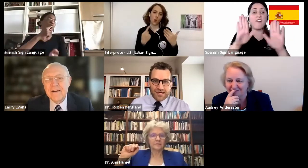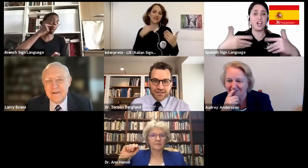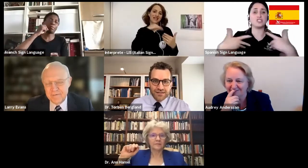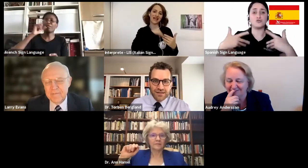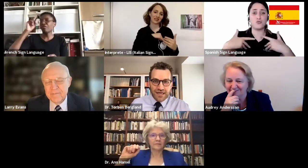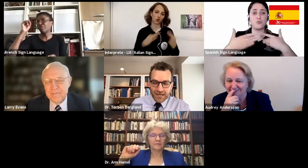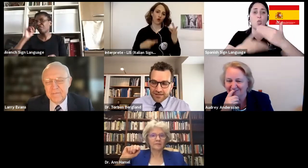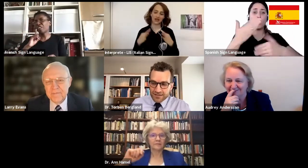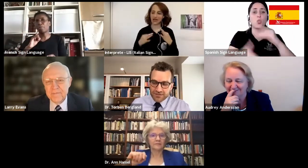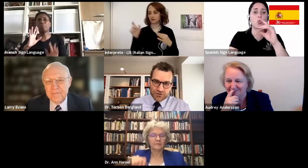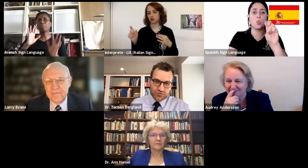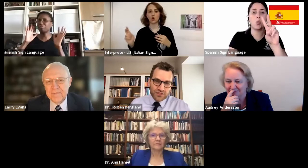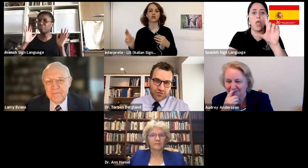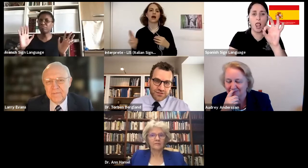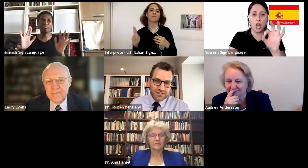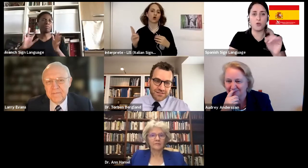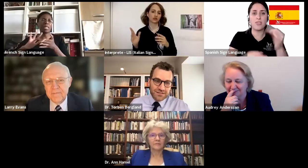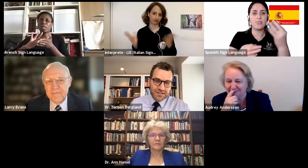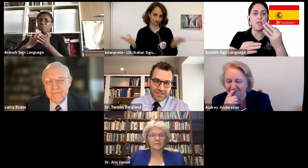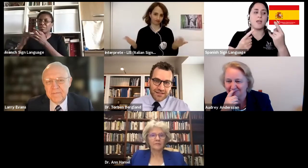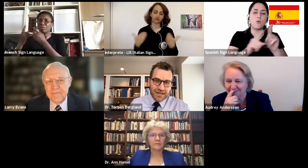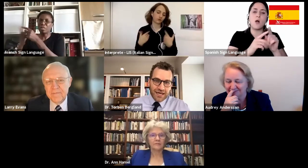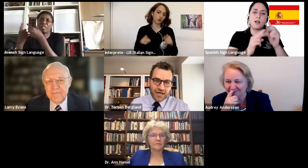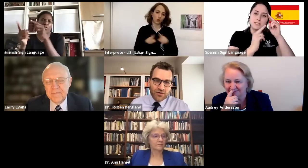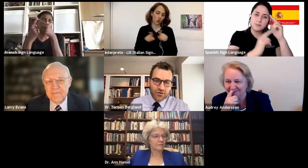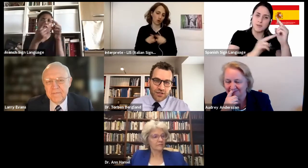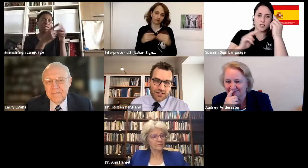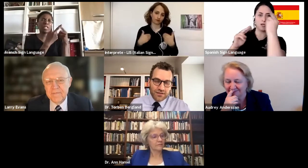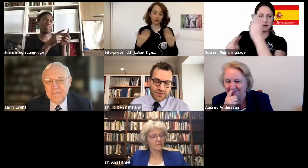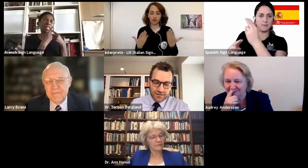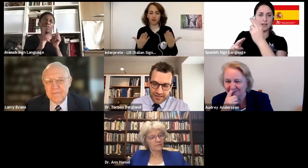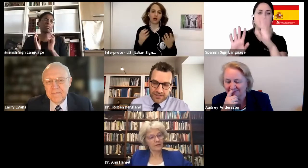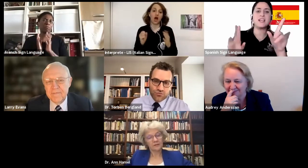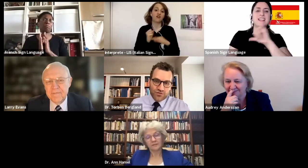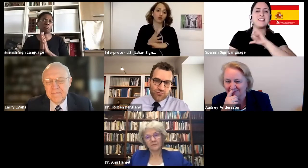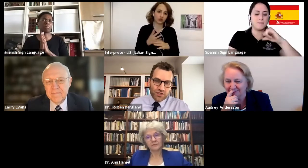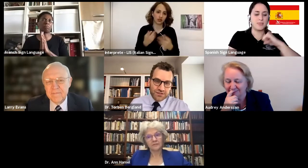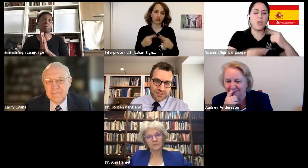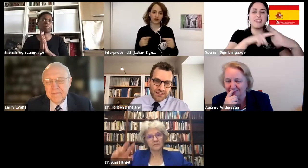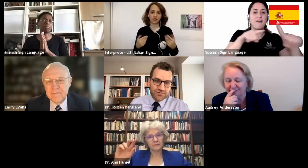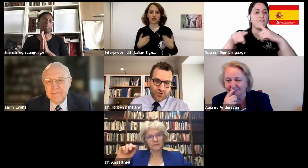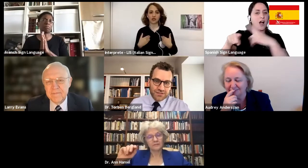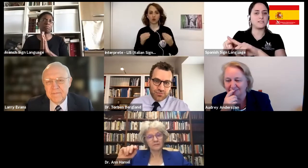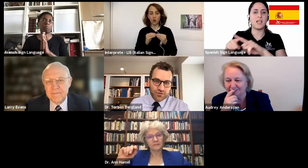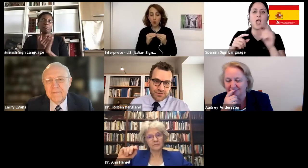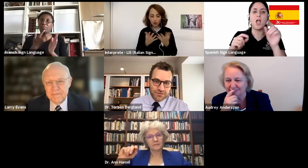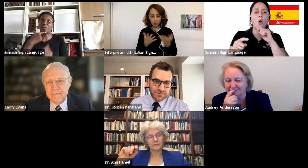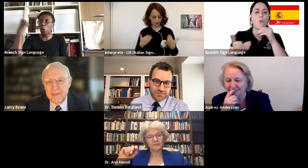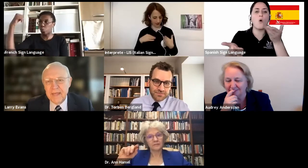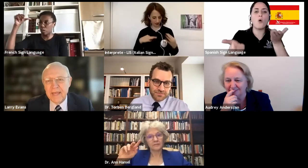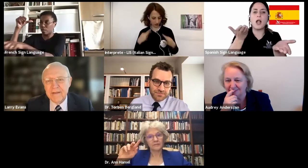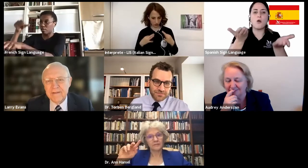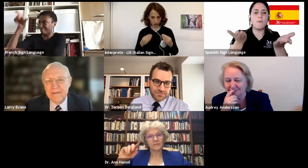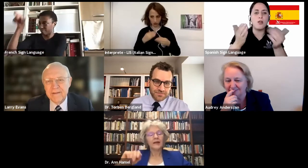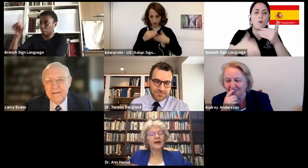for that and individual differences in how that grief process is for each person.